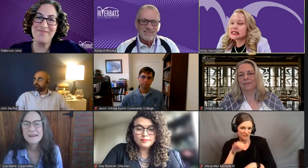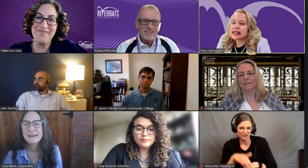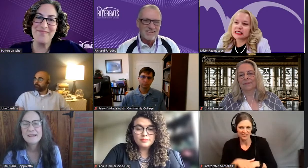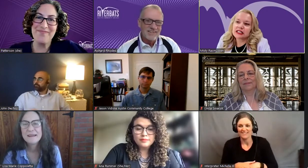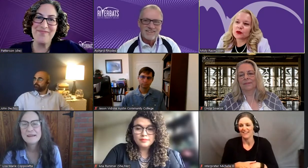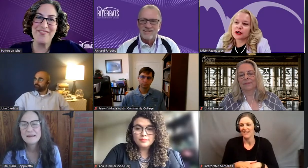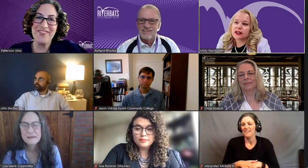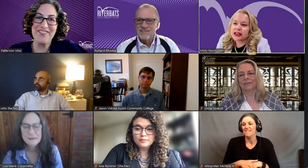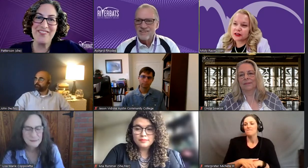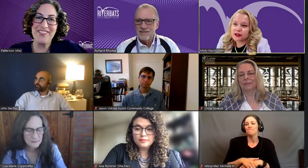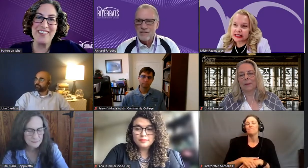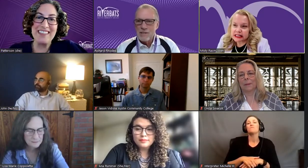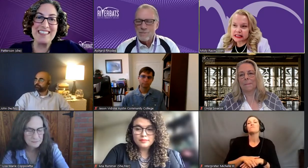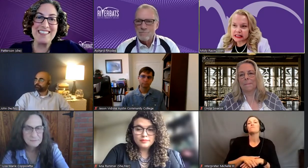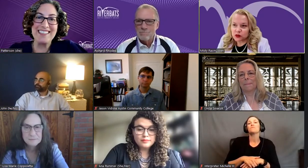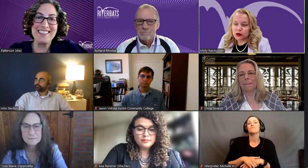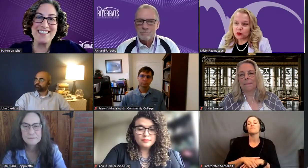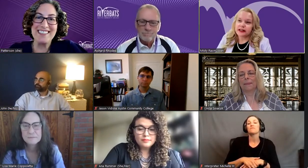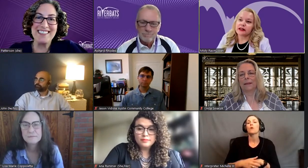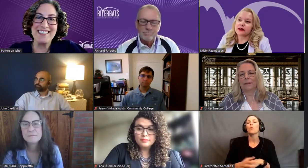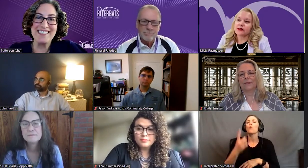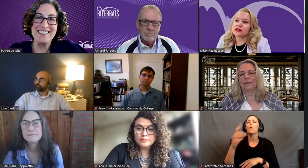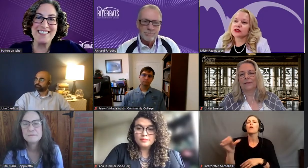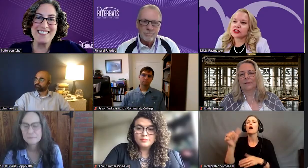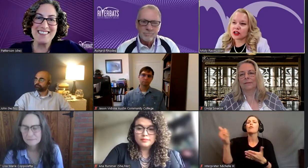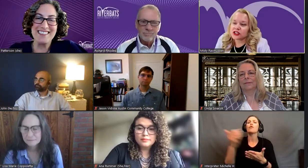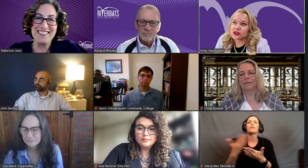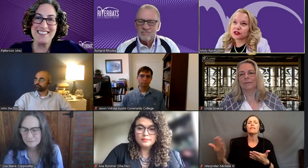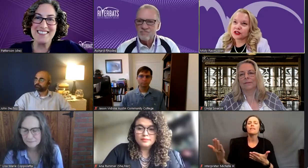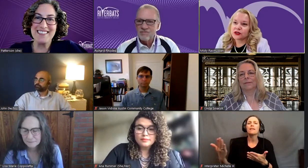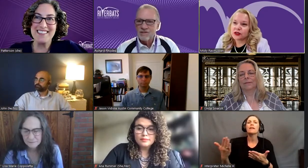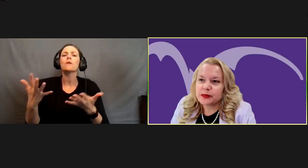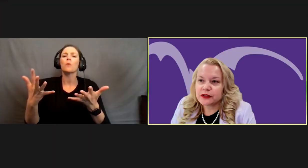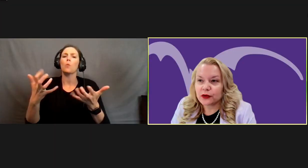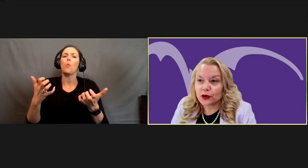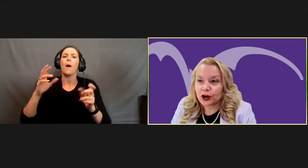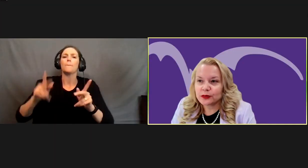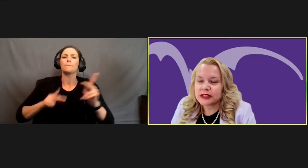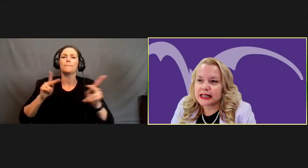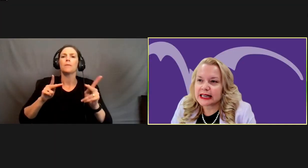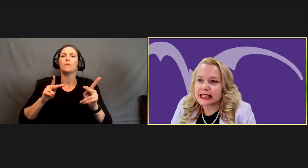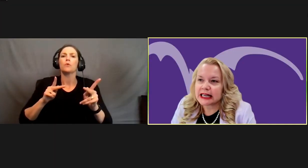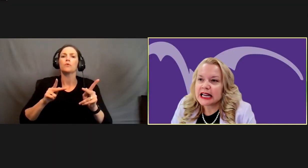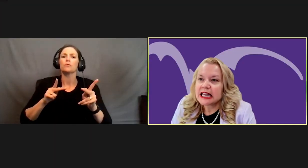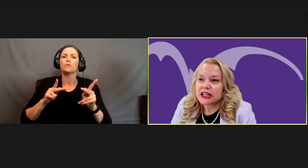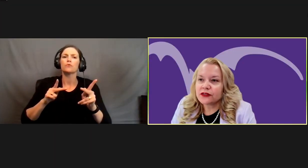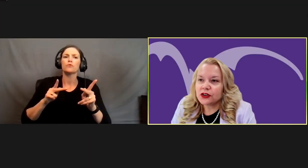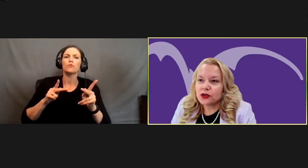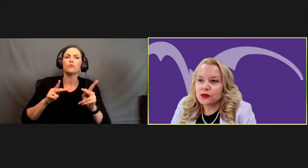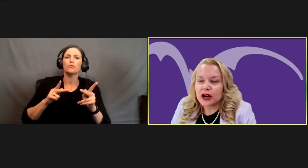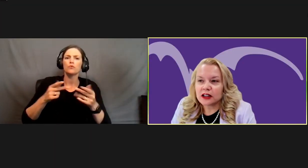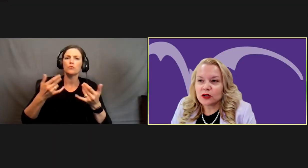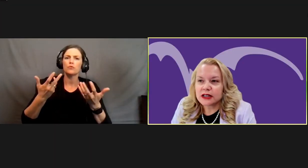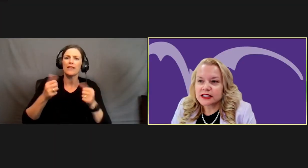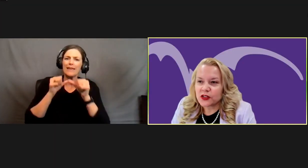Yes. So one of the other things is we want folks also to keep informed. And if you follow us on the